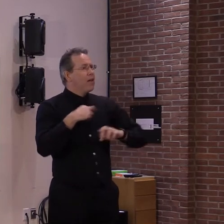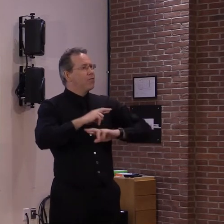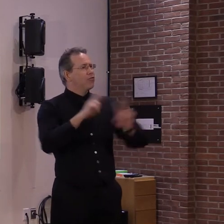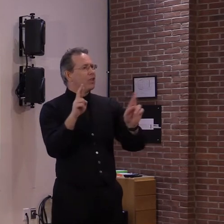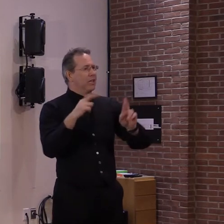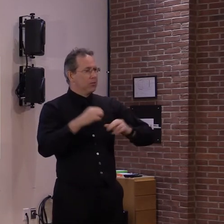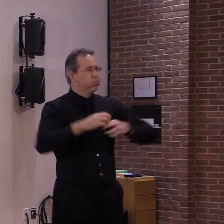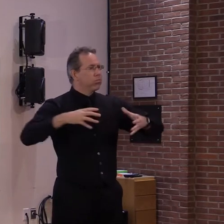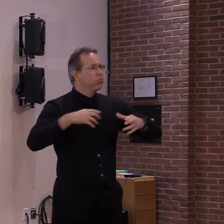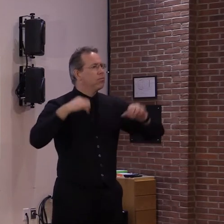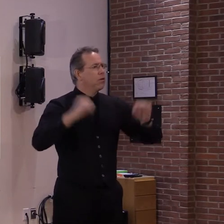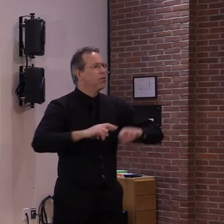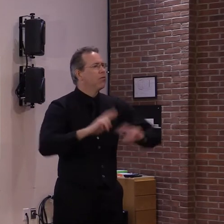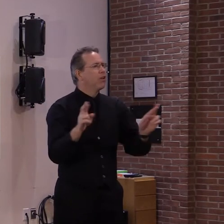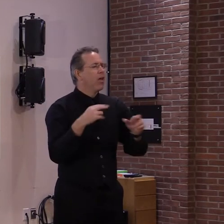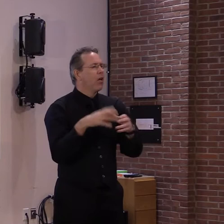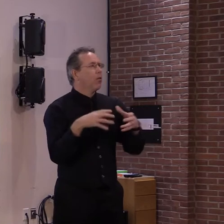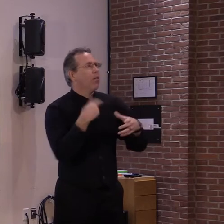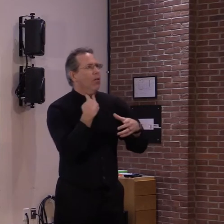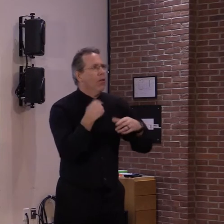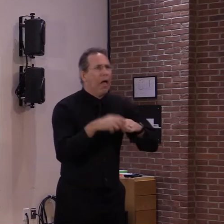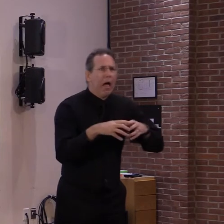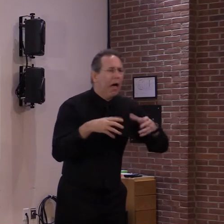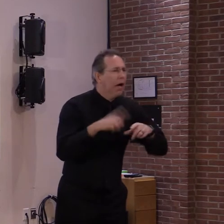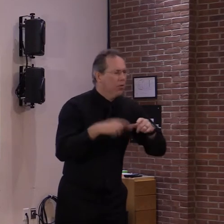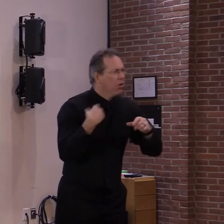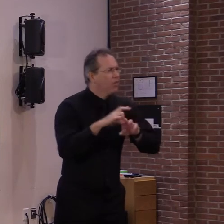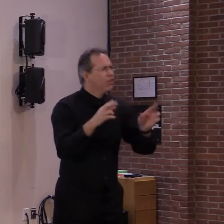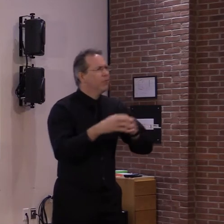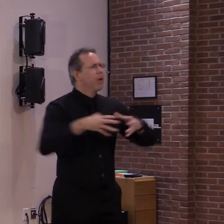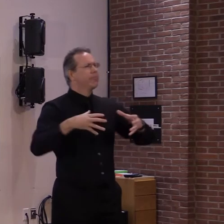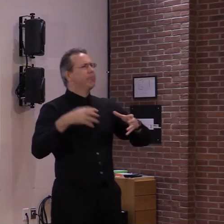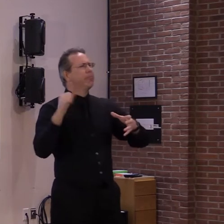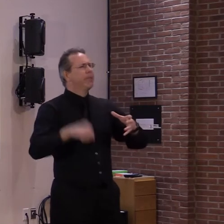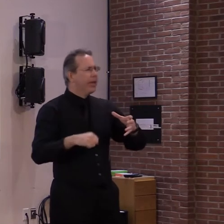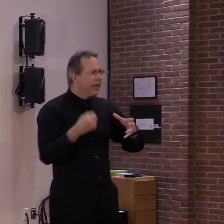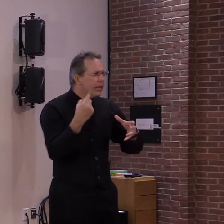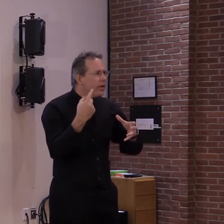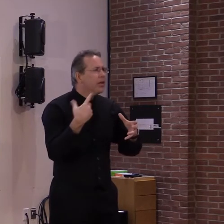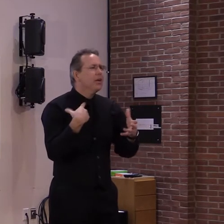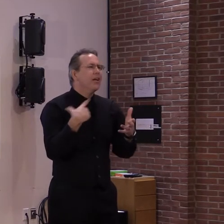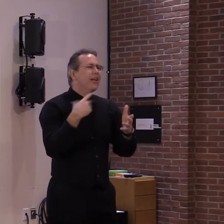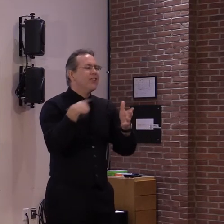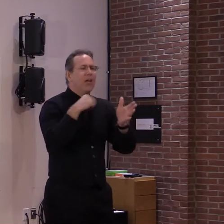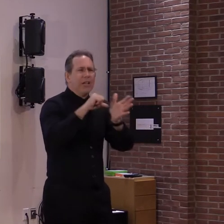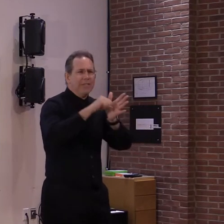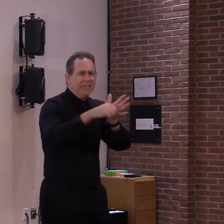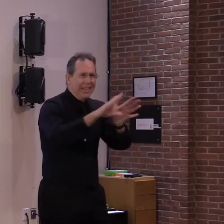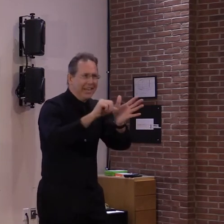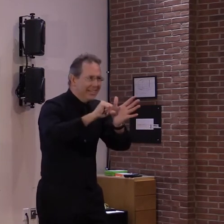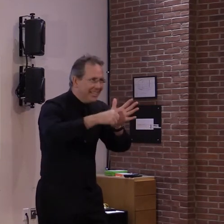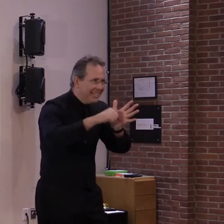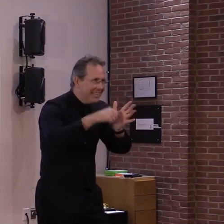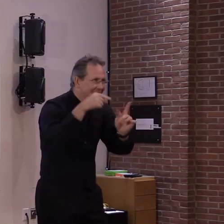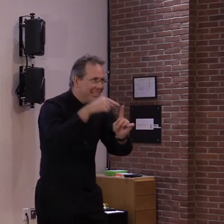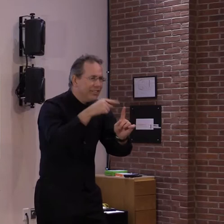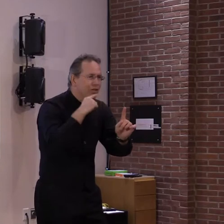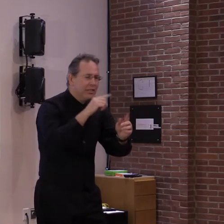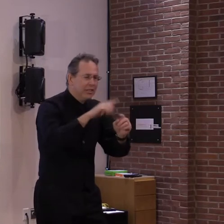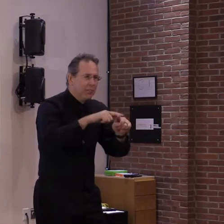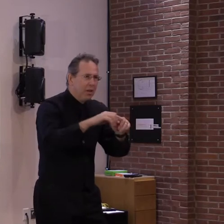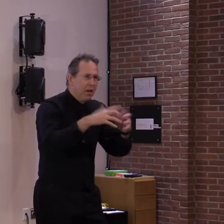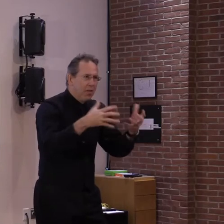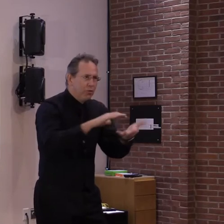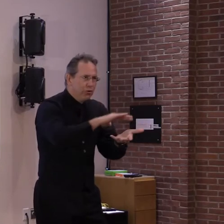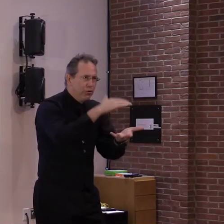vaccine right now. That's, that's the game plan. You can't, you, you know, you can't, I personally can't produce vaccine.